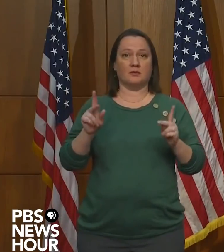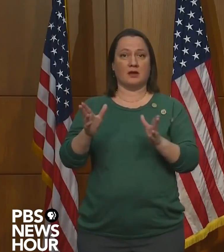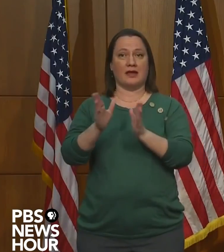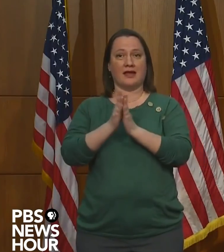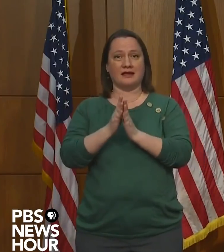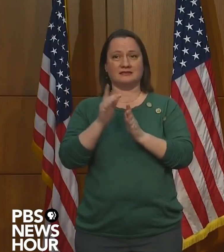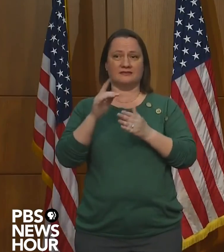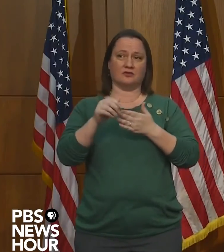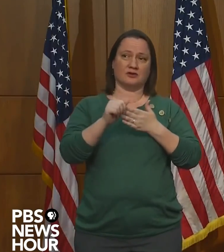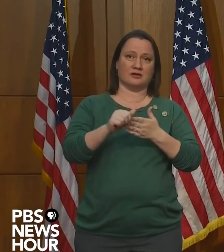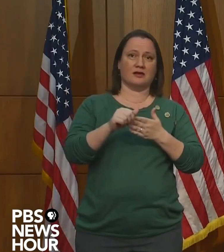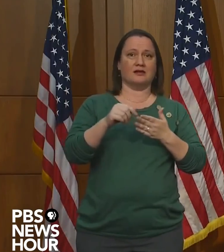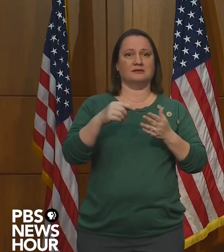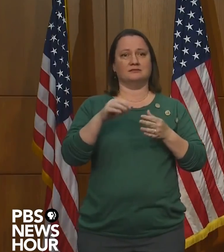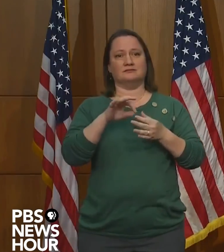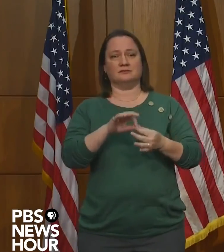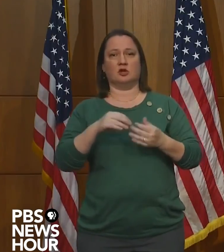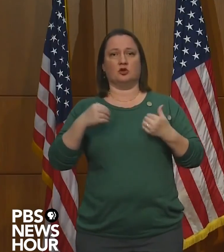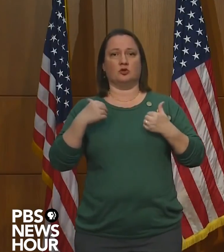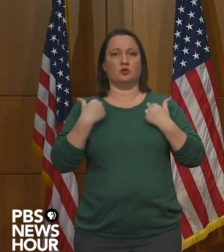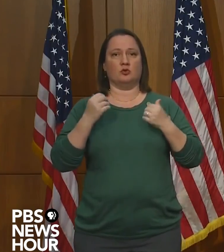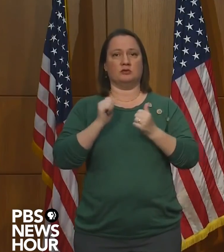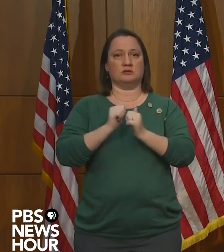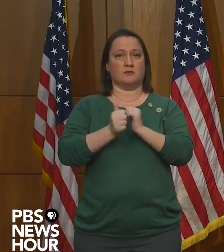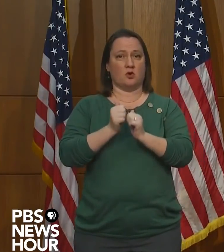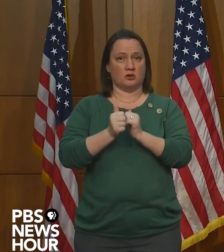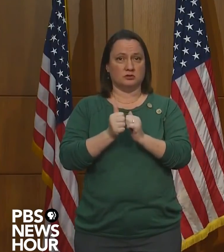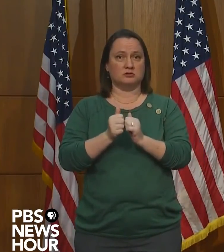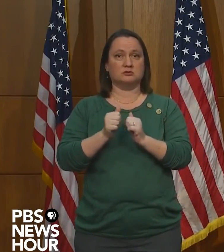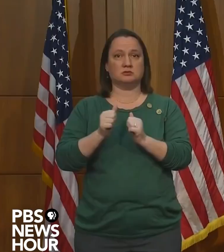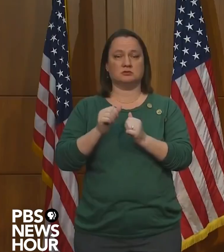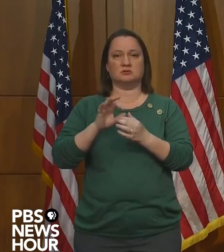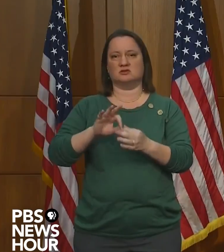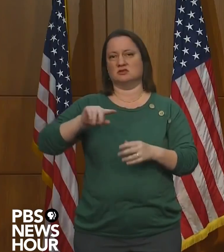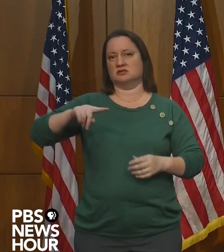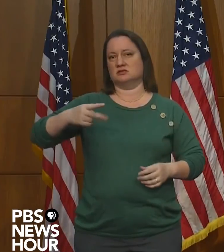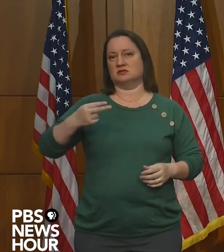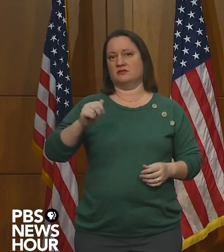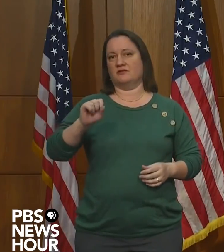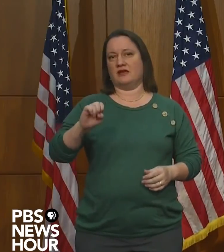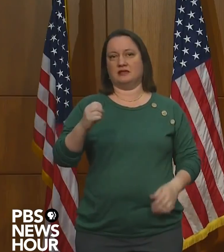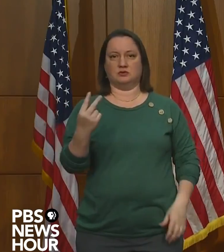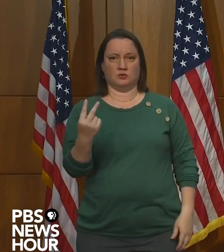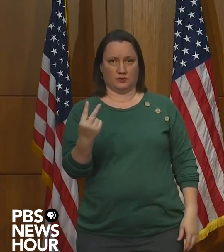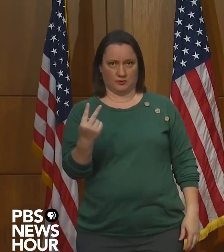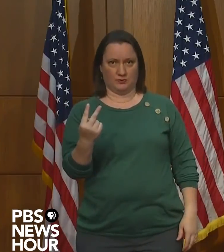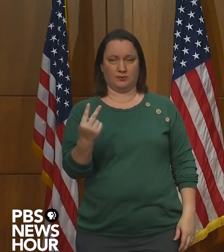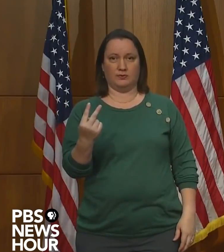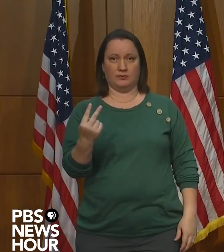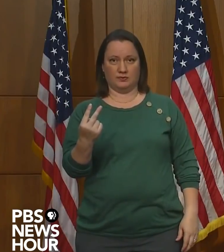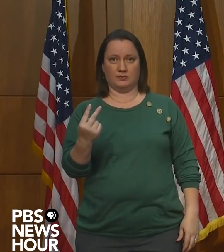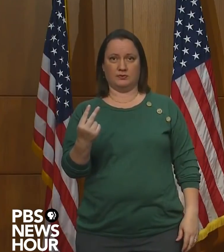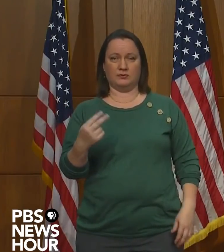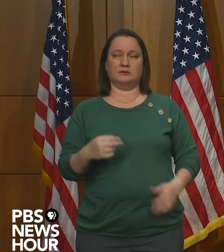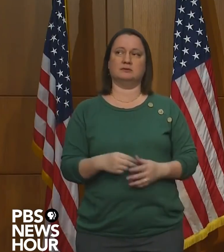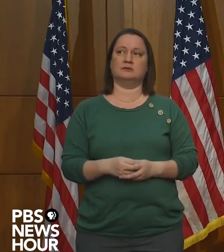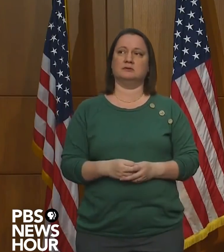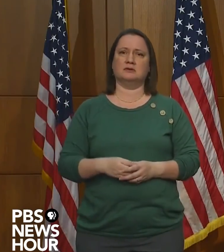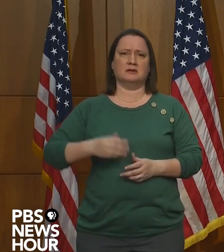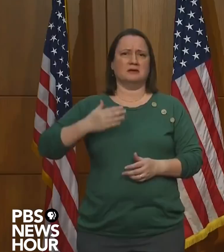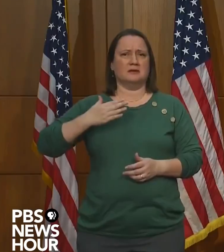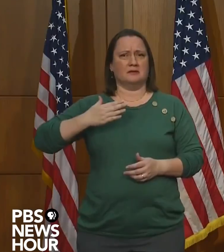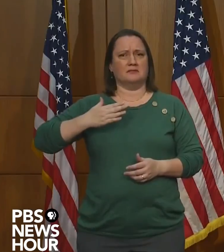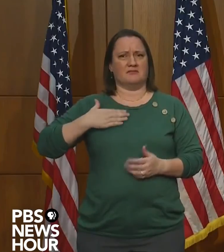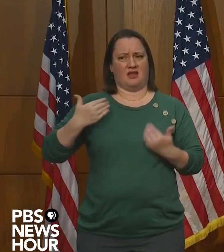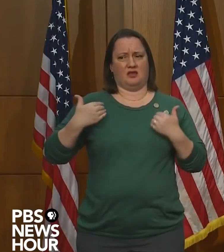around youth sports in phase two. And just growing up where I did,